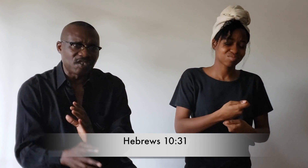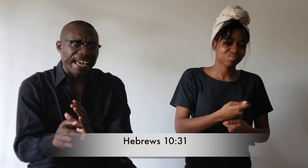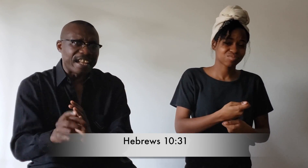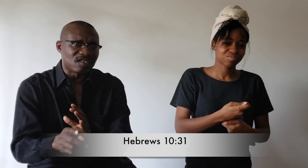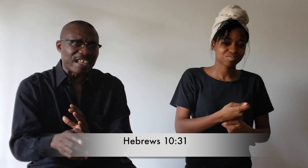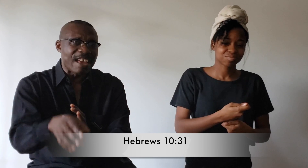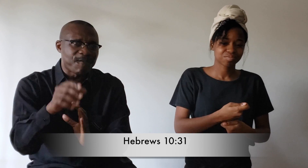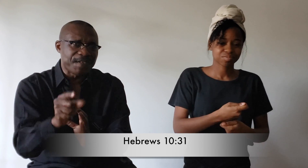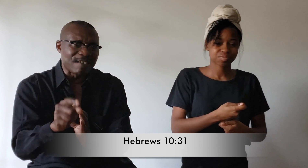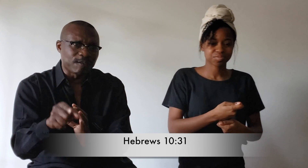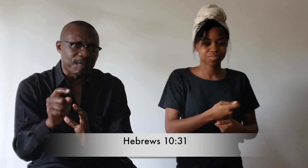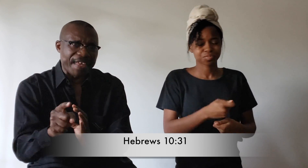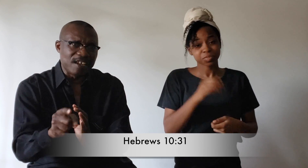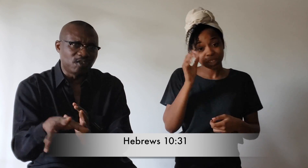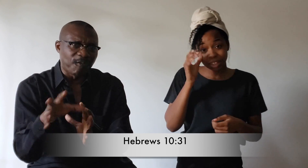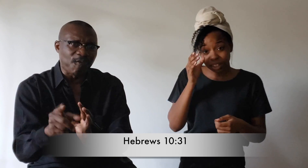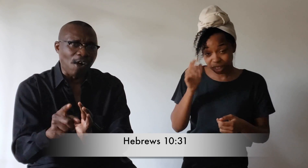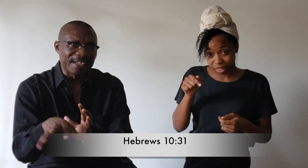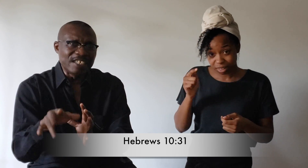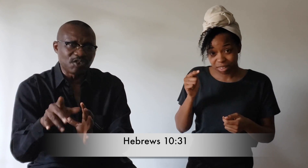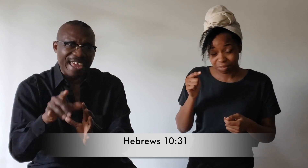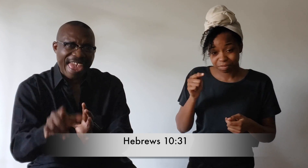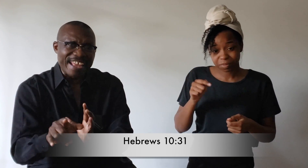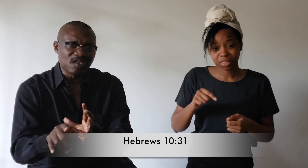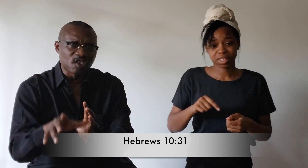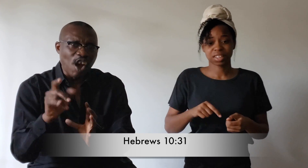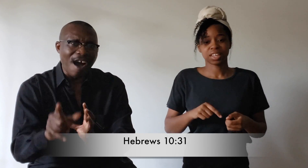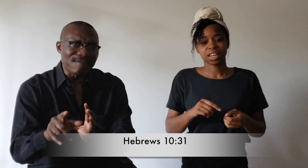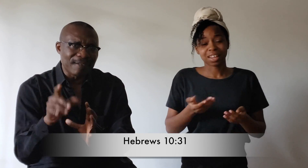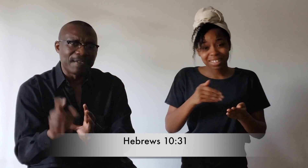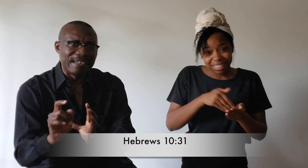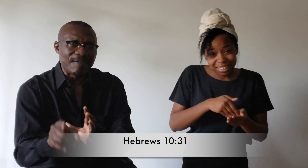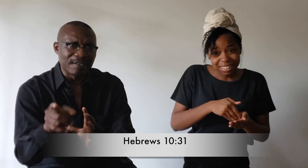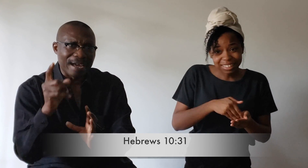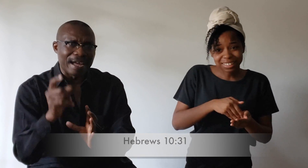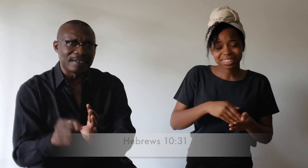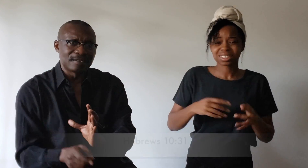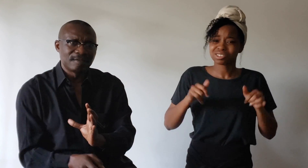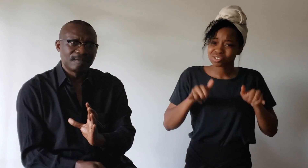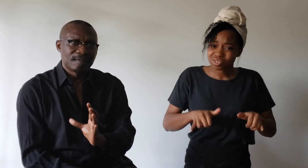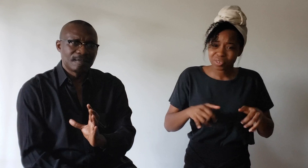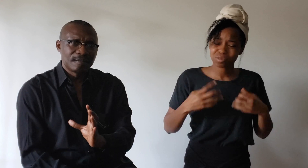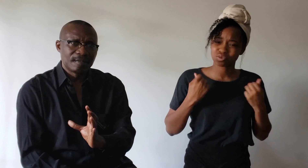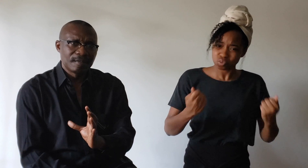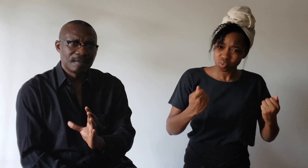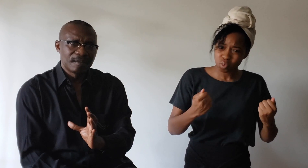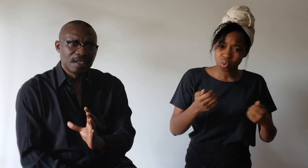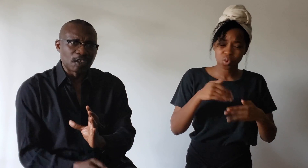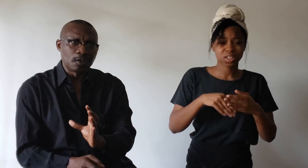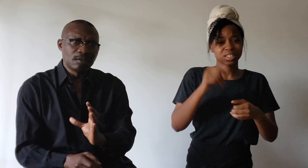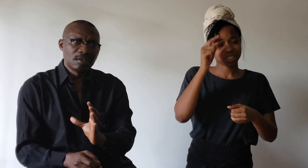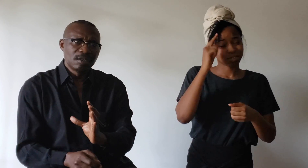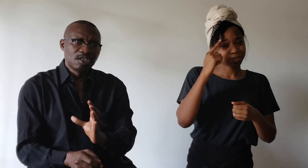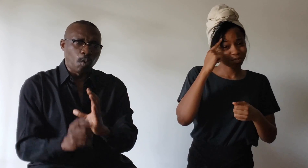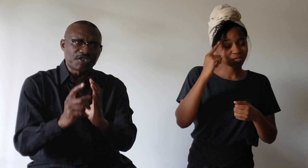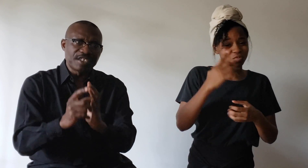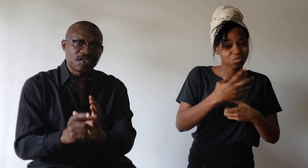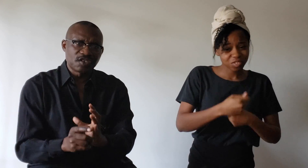it is a fearful thing to fall into the hands of the living God. So, the question is,